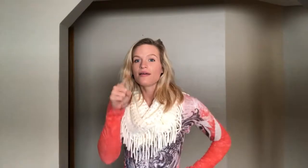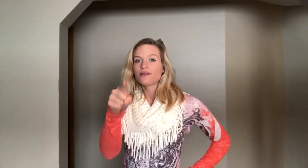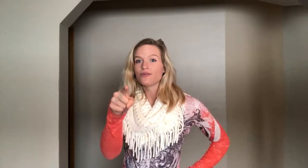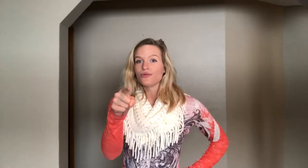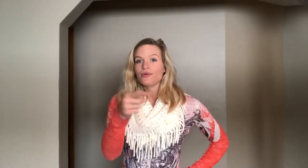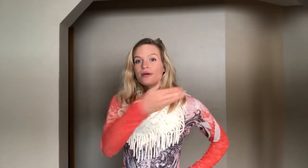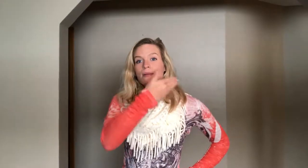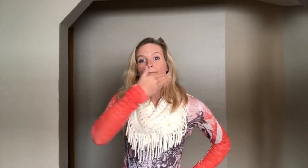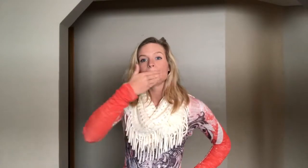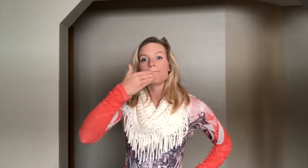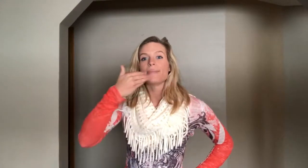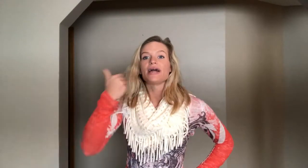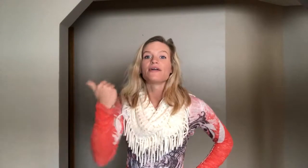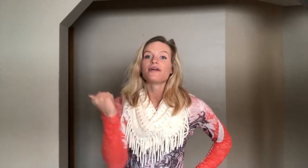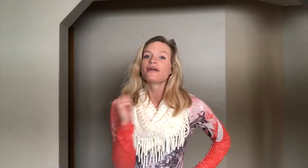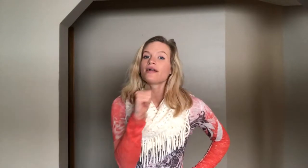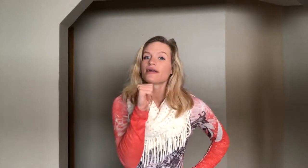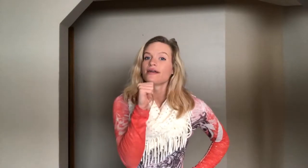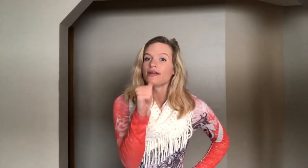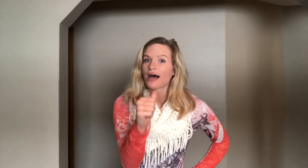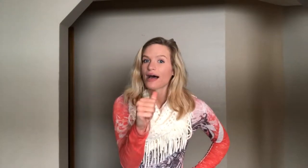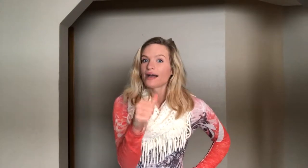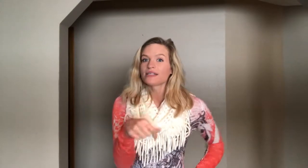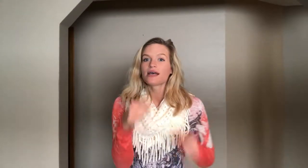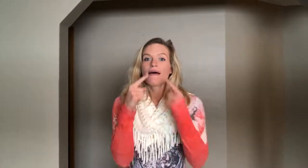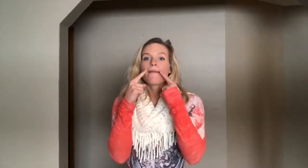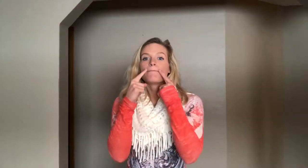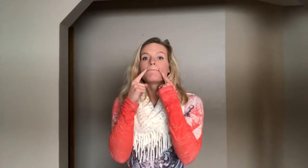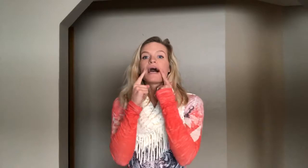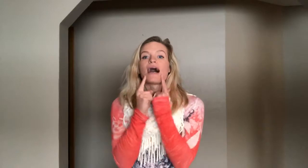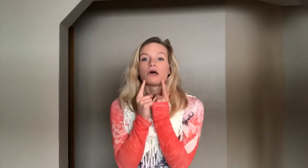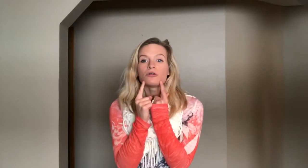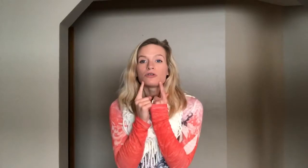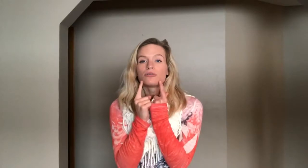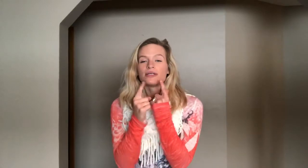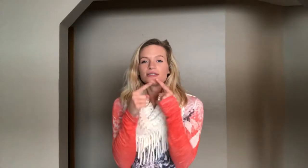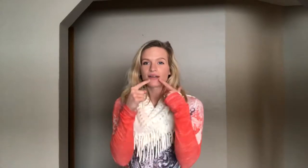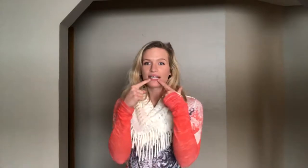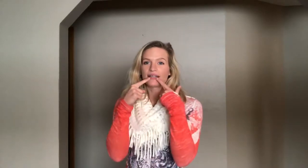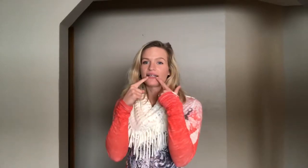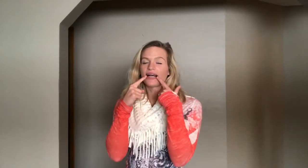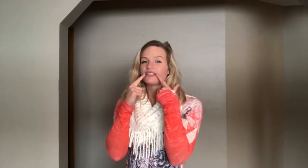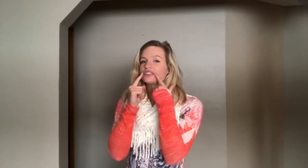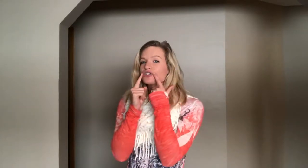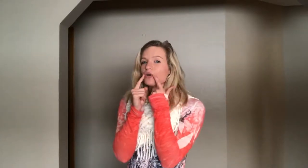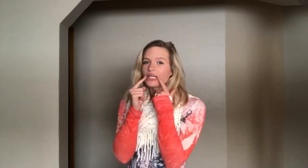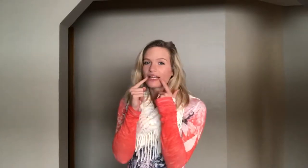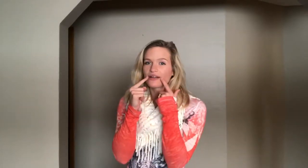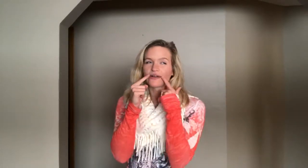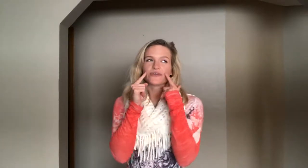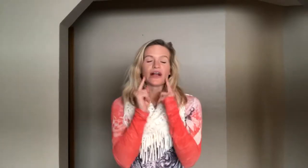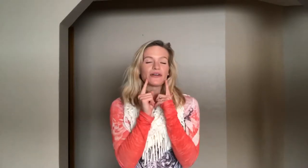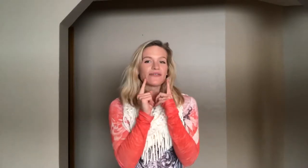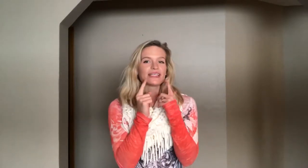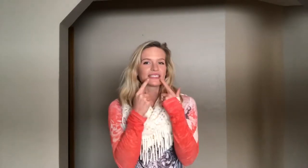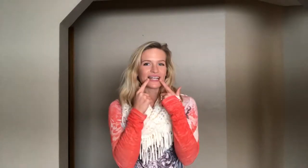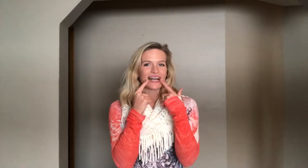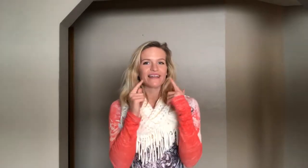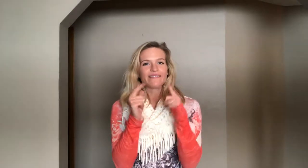You better not pout. So I did I just showed like a little frowny face and I kind of